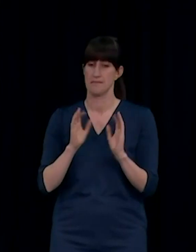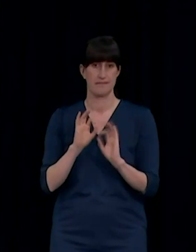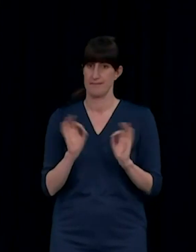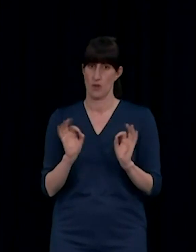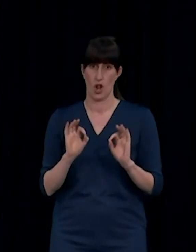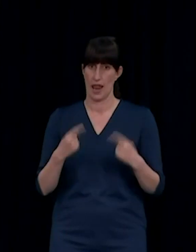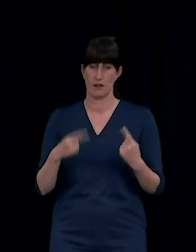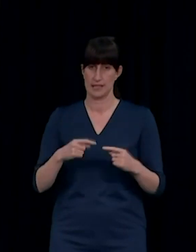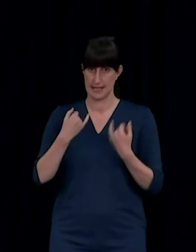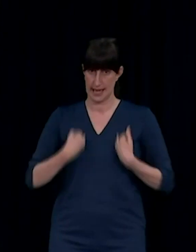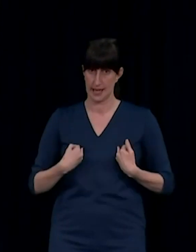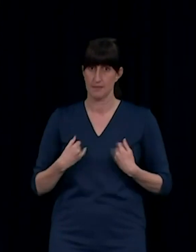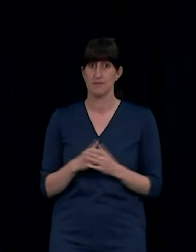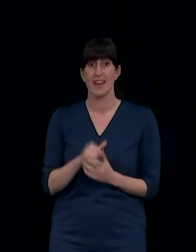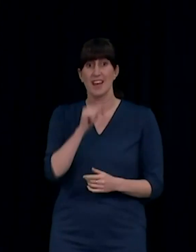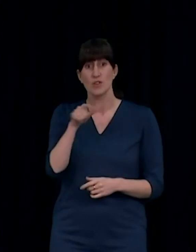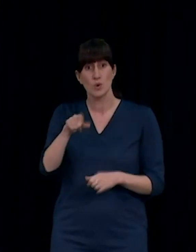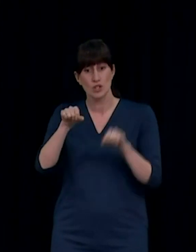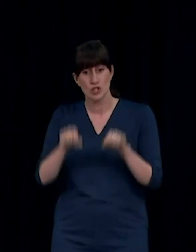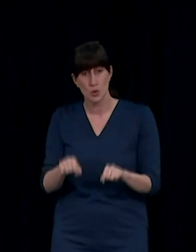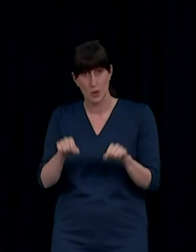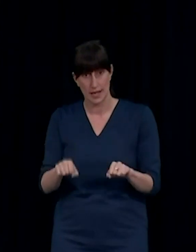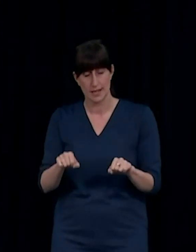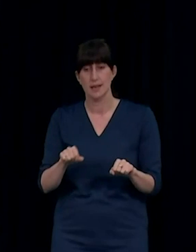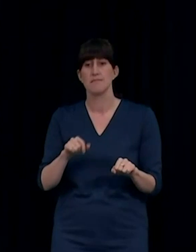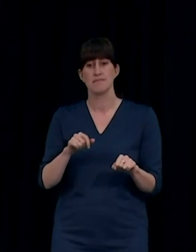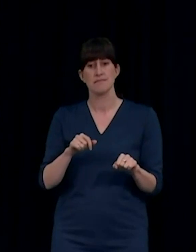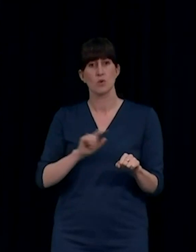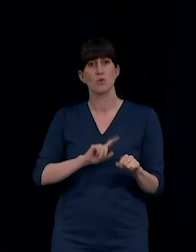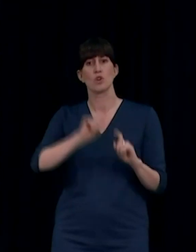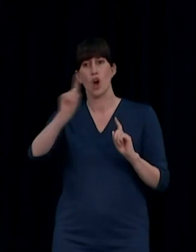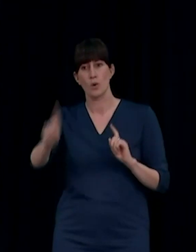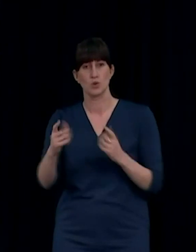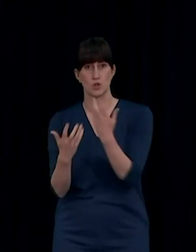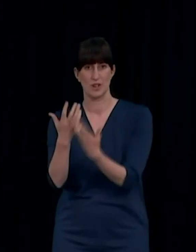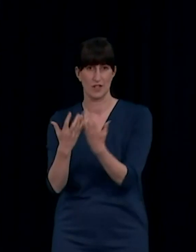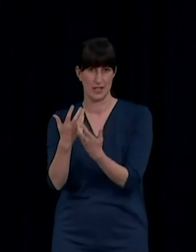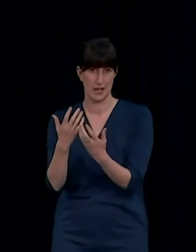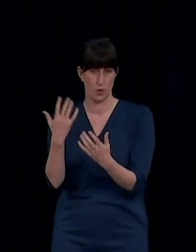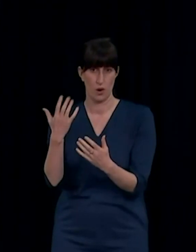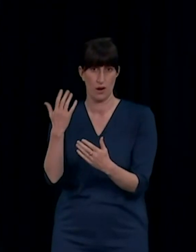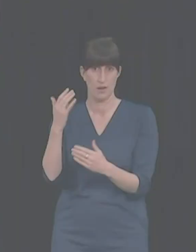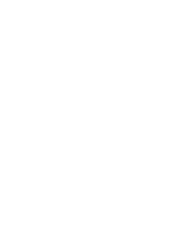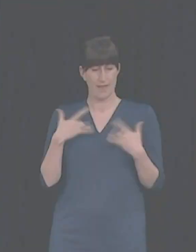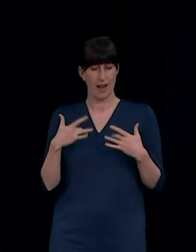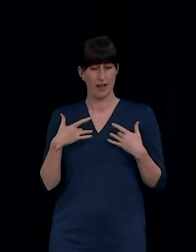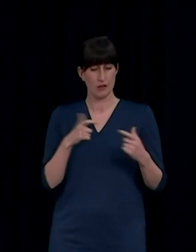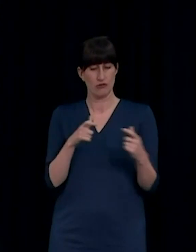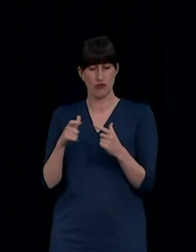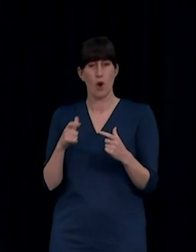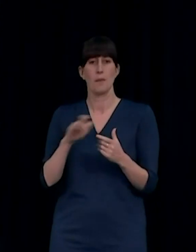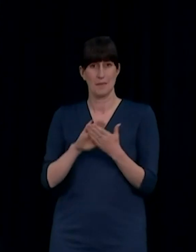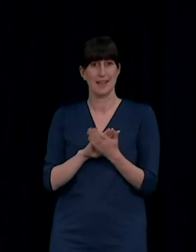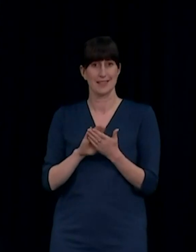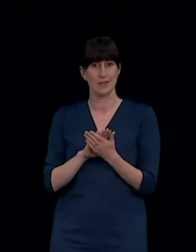get in touch with your tertiary accommodation provider beforehand to help facilitate your return. Another